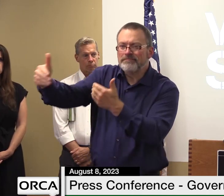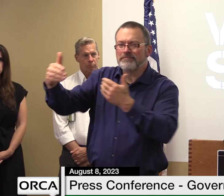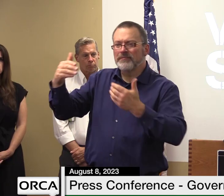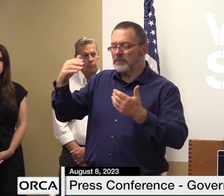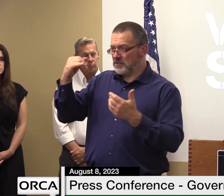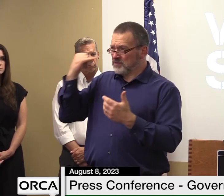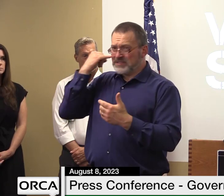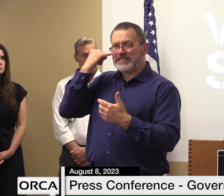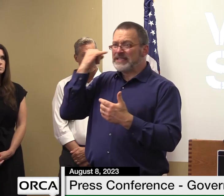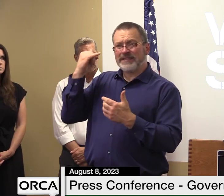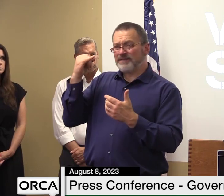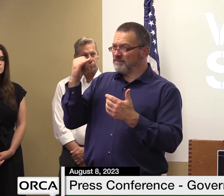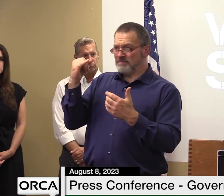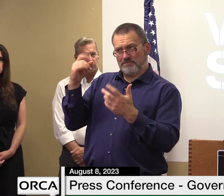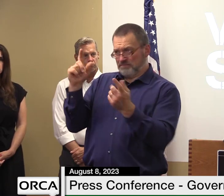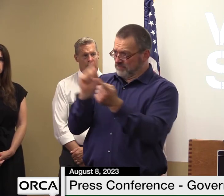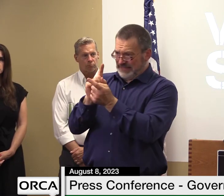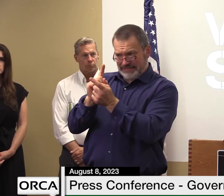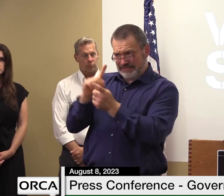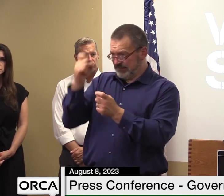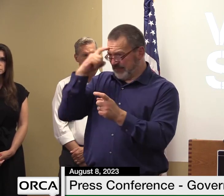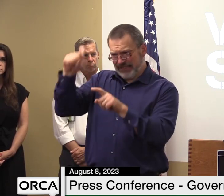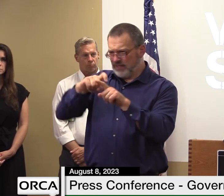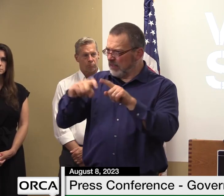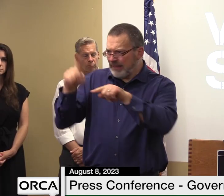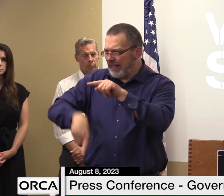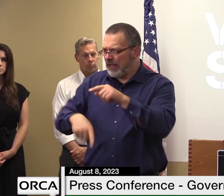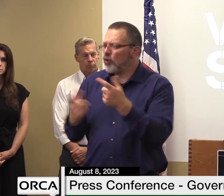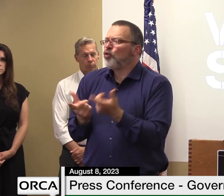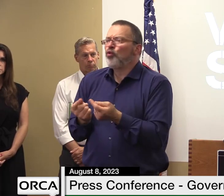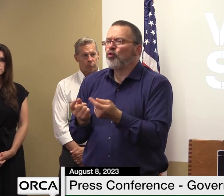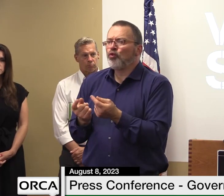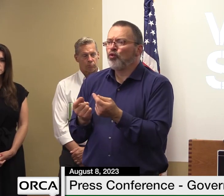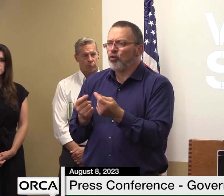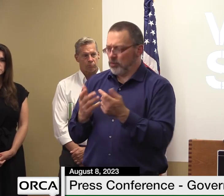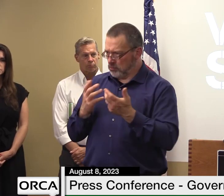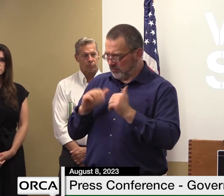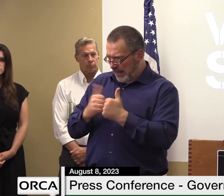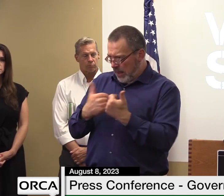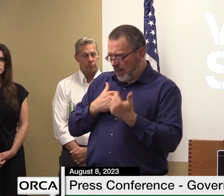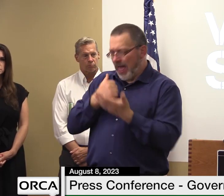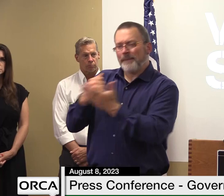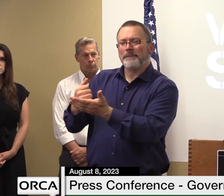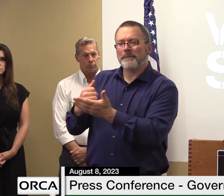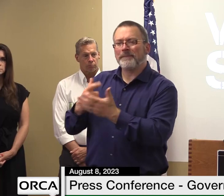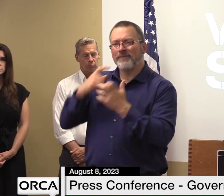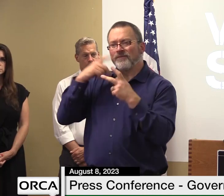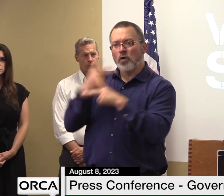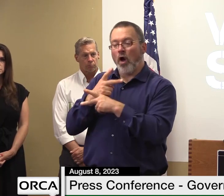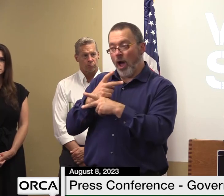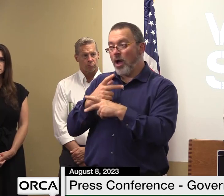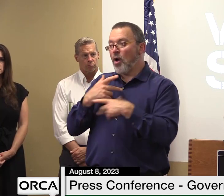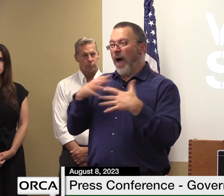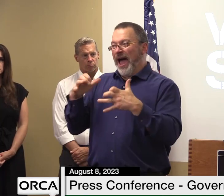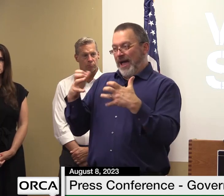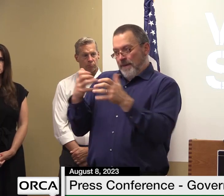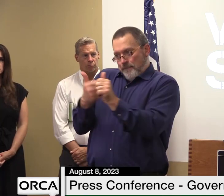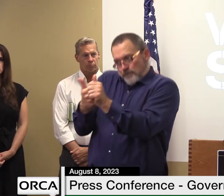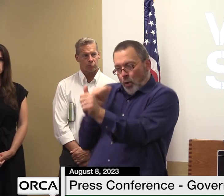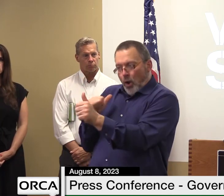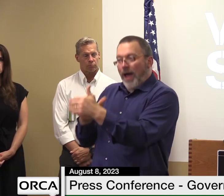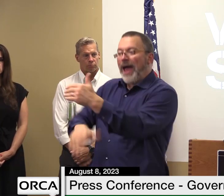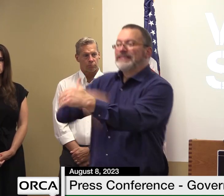and then what do we do to supplement that to help get through those tough periods because it's not an everyday thing